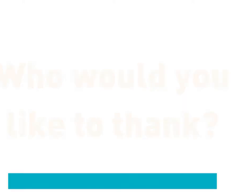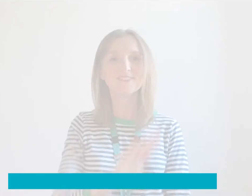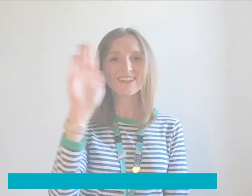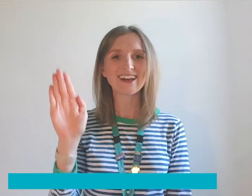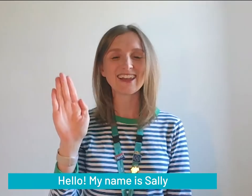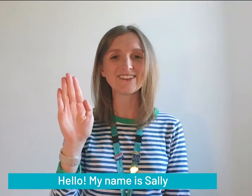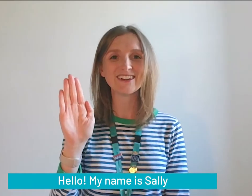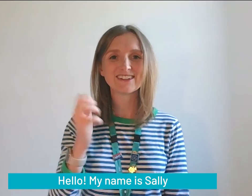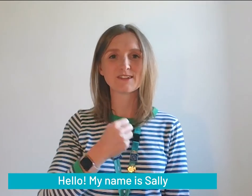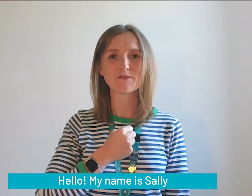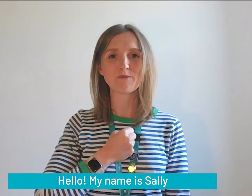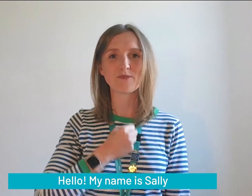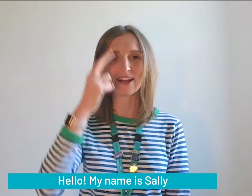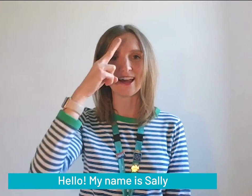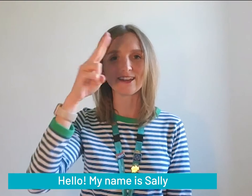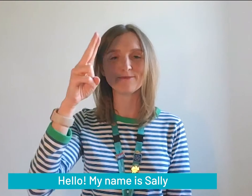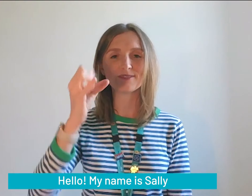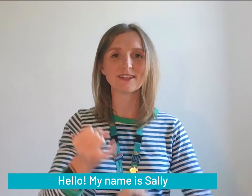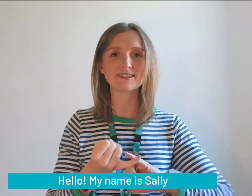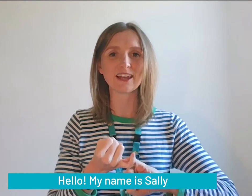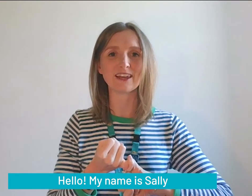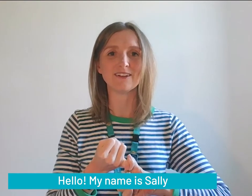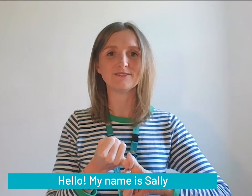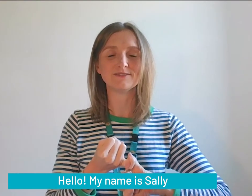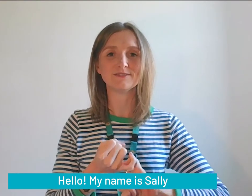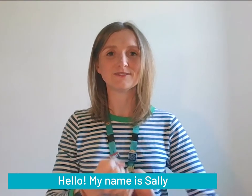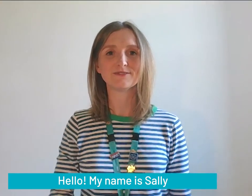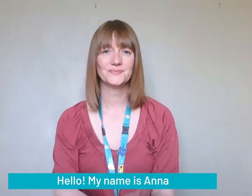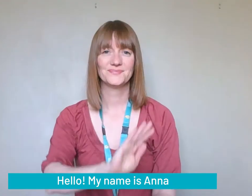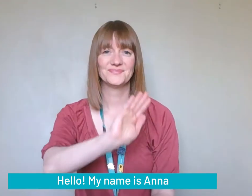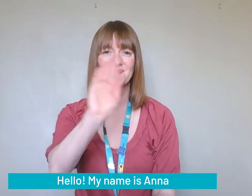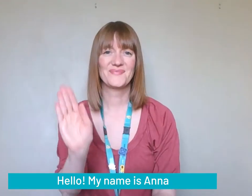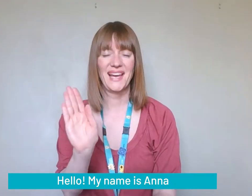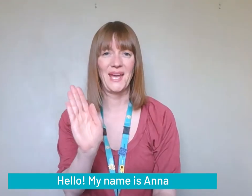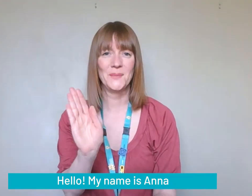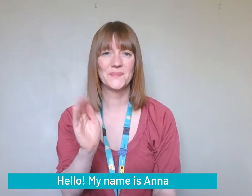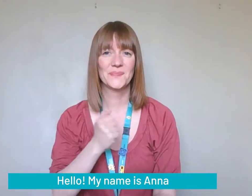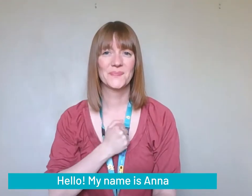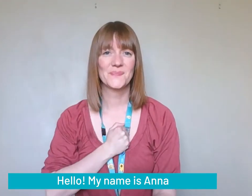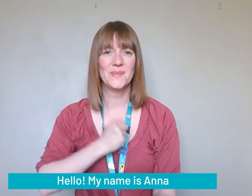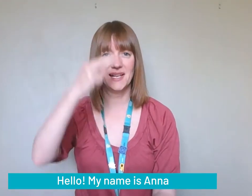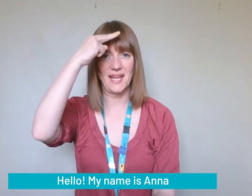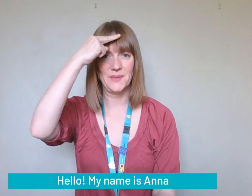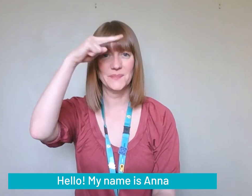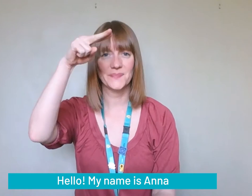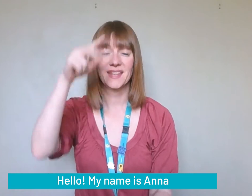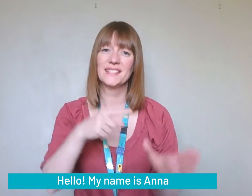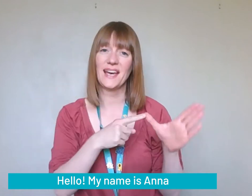Hello, my name is Sally. Hello, my name is Anna.